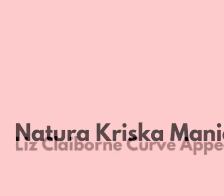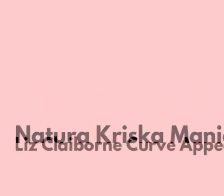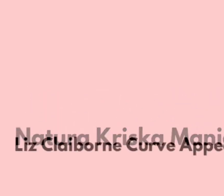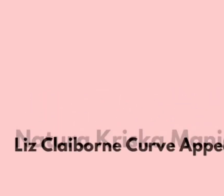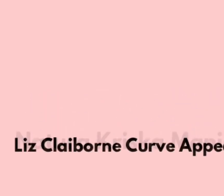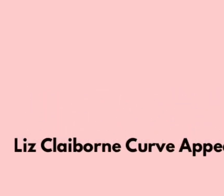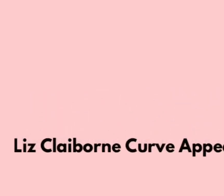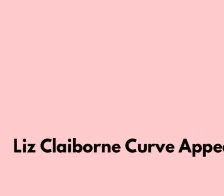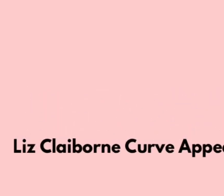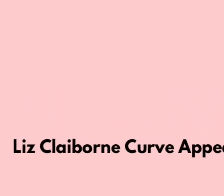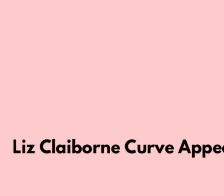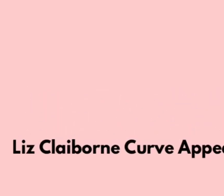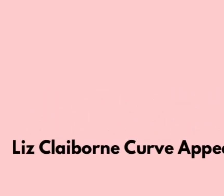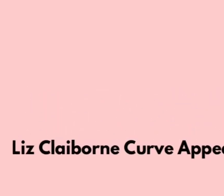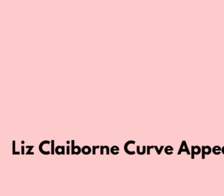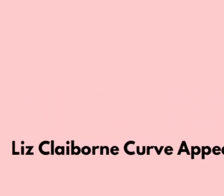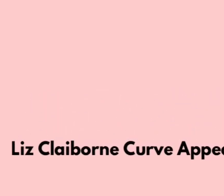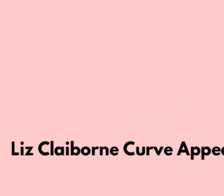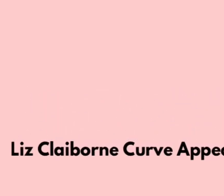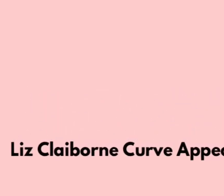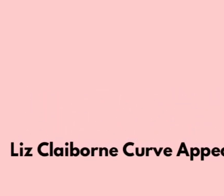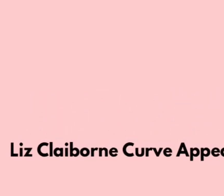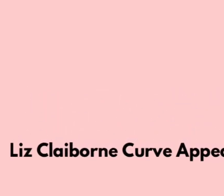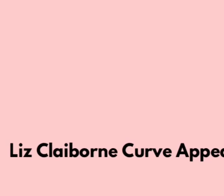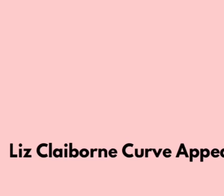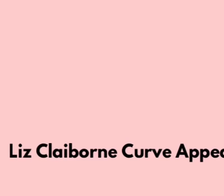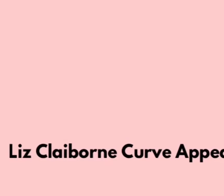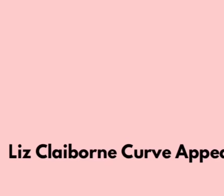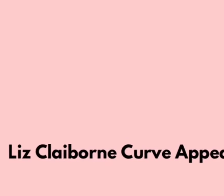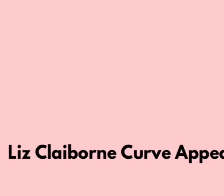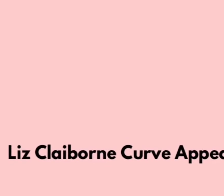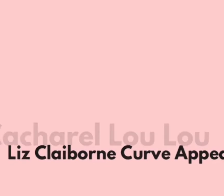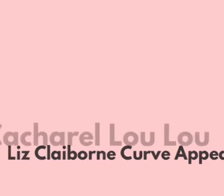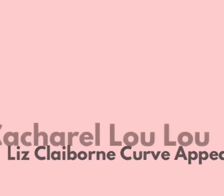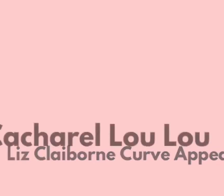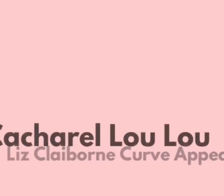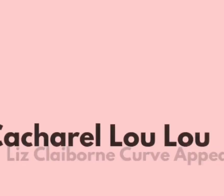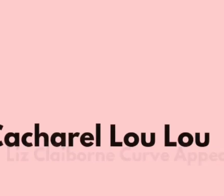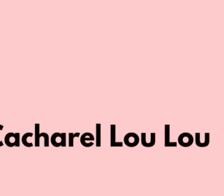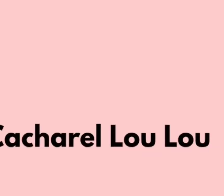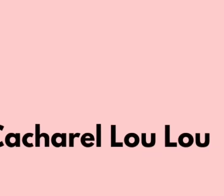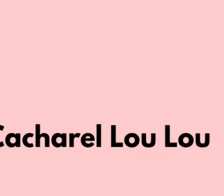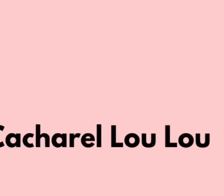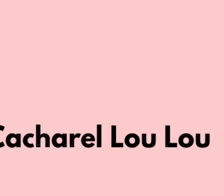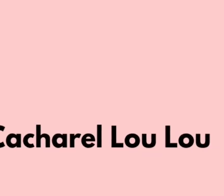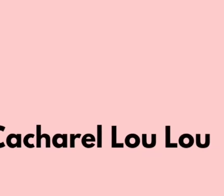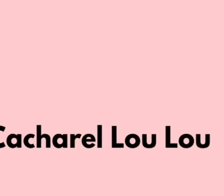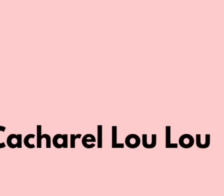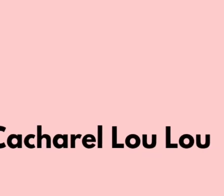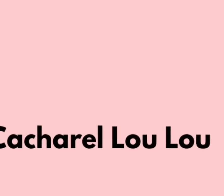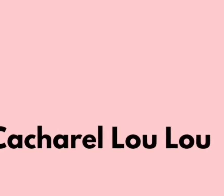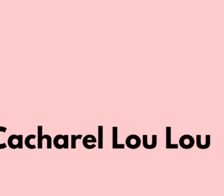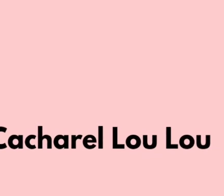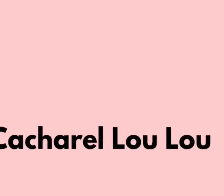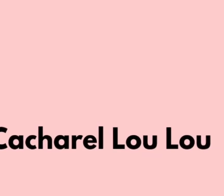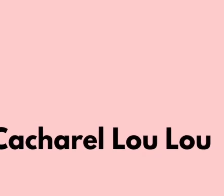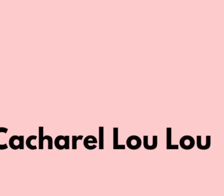access to it um be able to find them so unfortunately they didn't